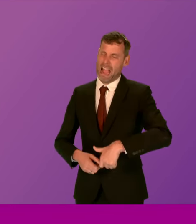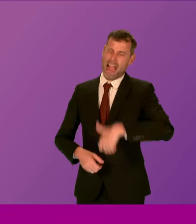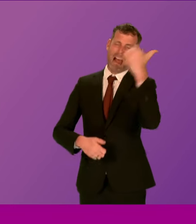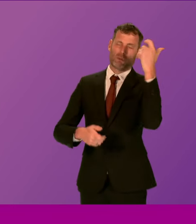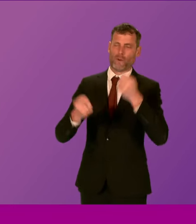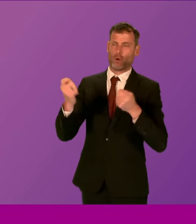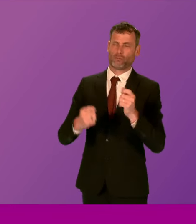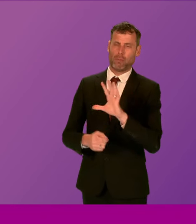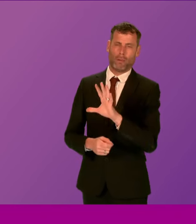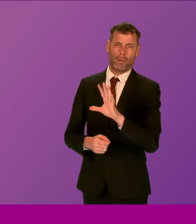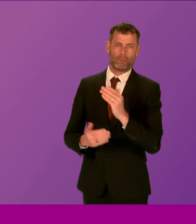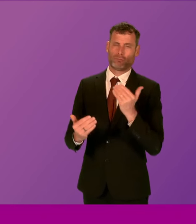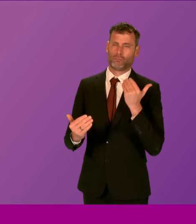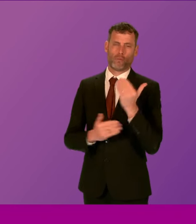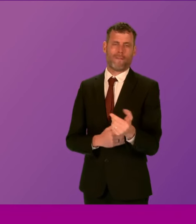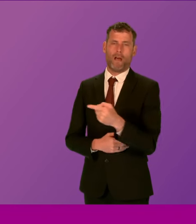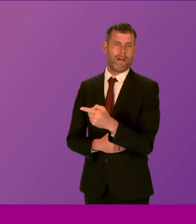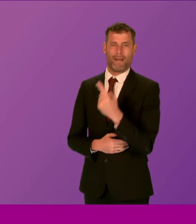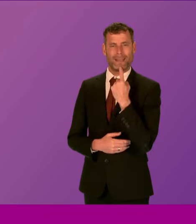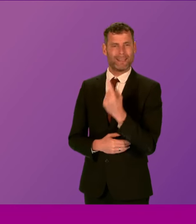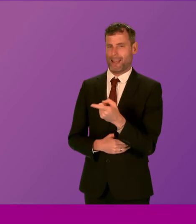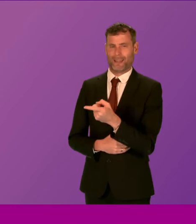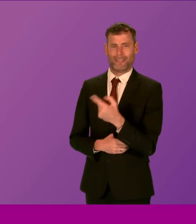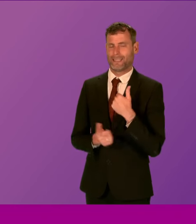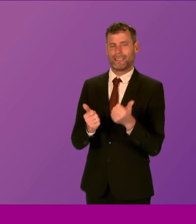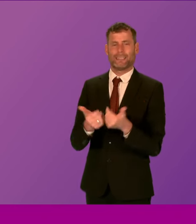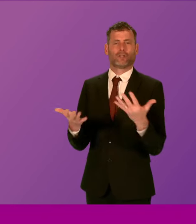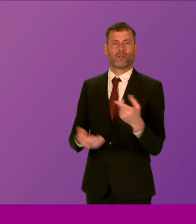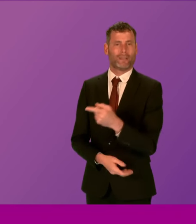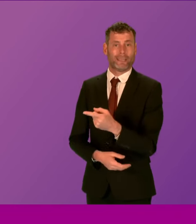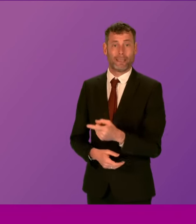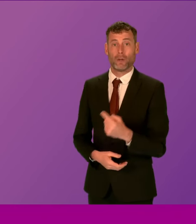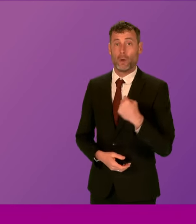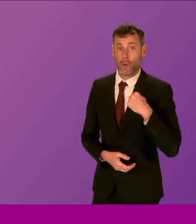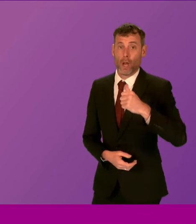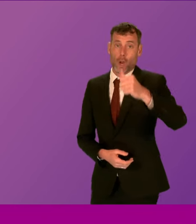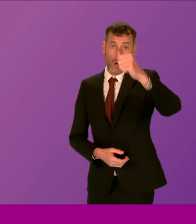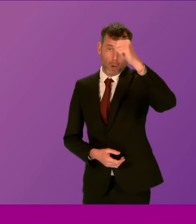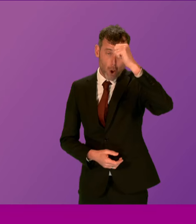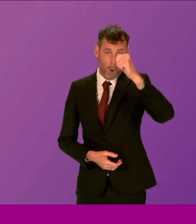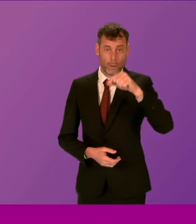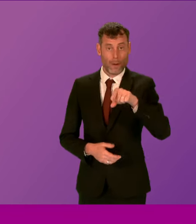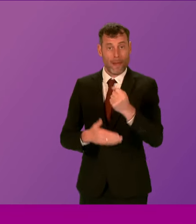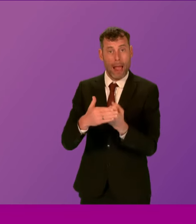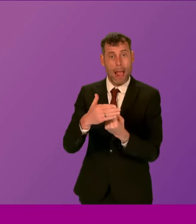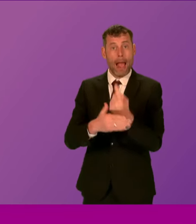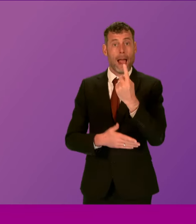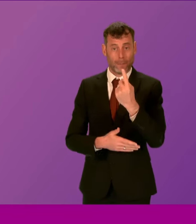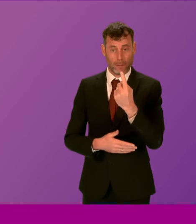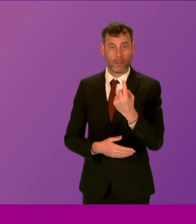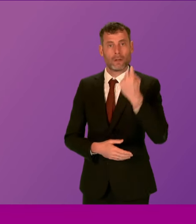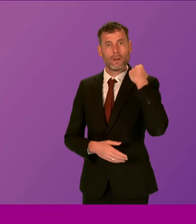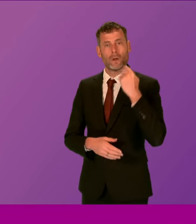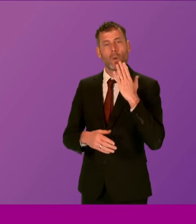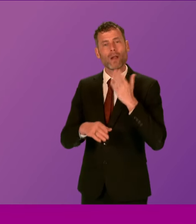agree to that assertion whatsoever. We do know that for the actions that were taken, there was a slightly quieter period over